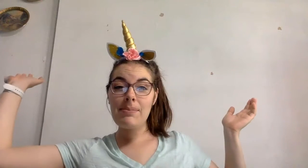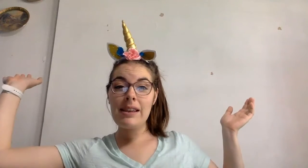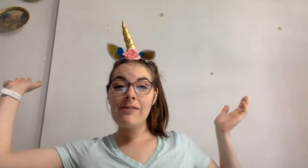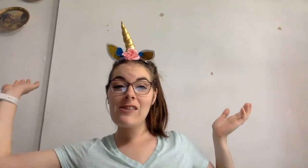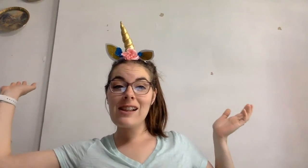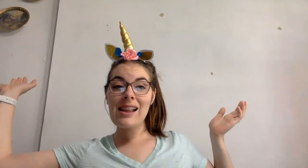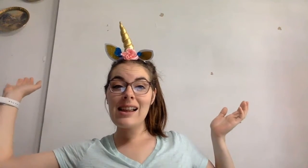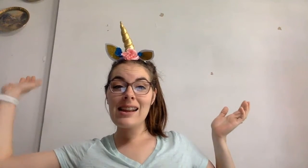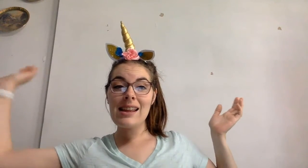Happy Friday!